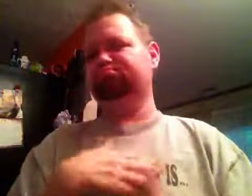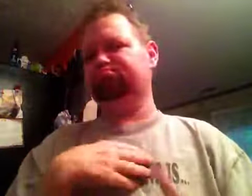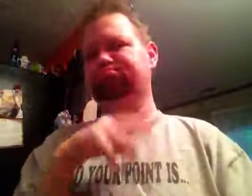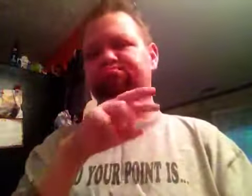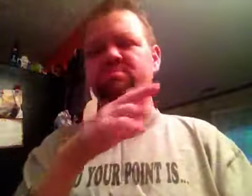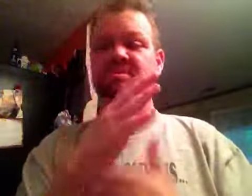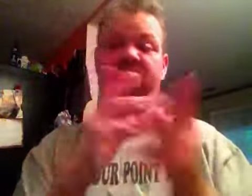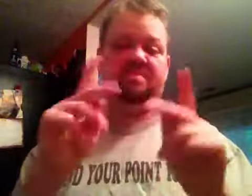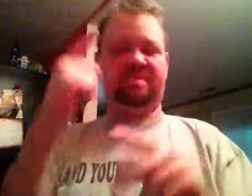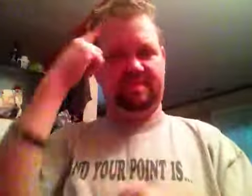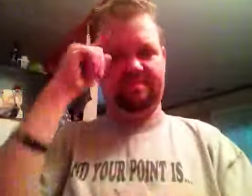Getting to know where you're going.